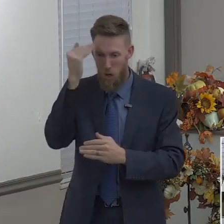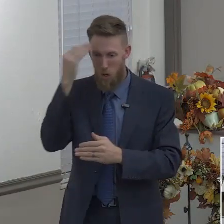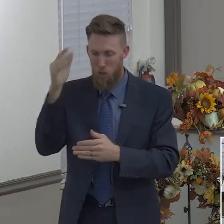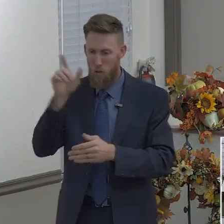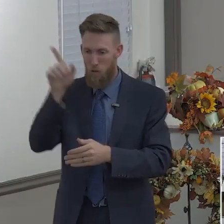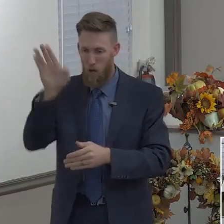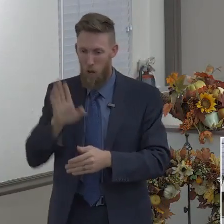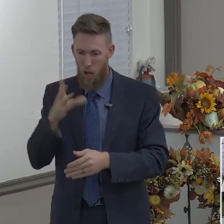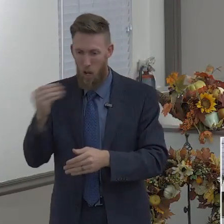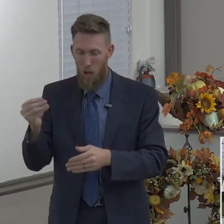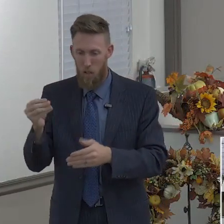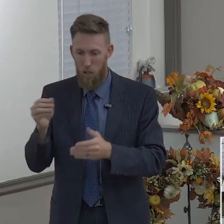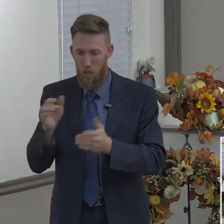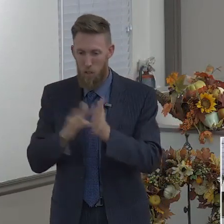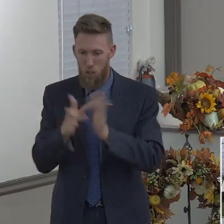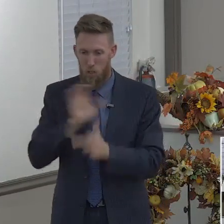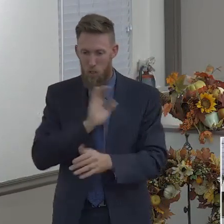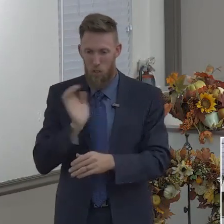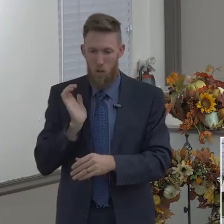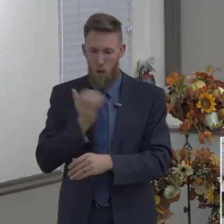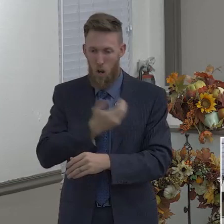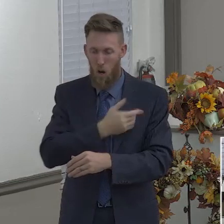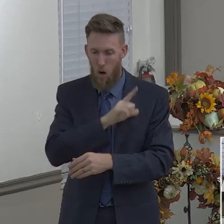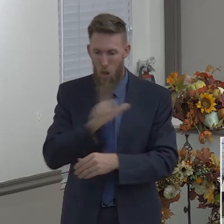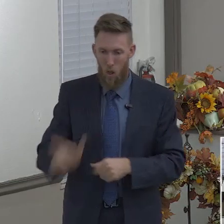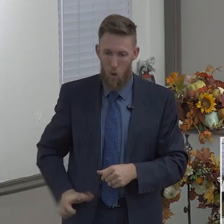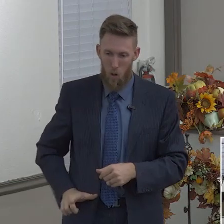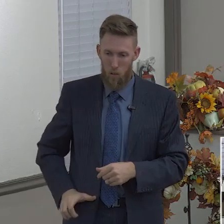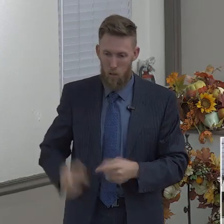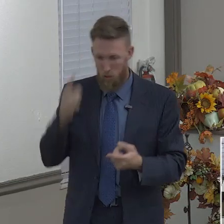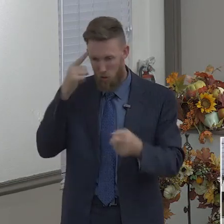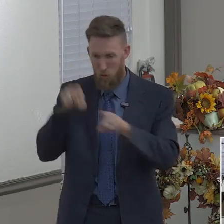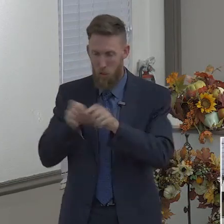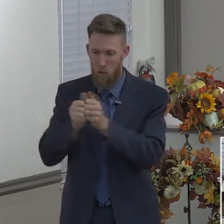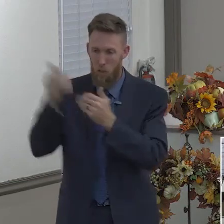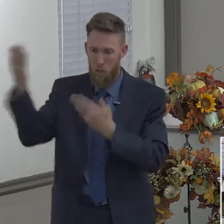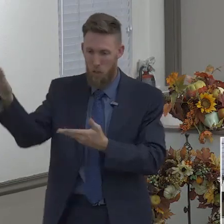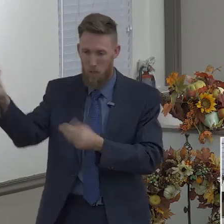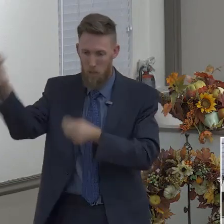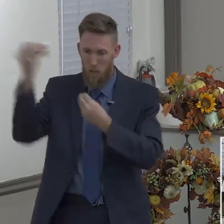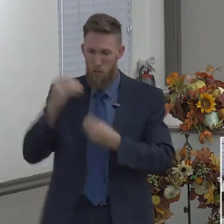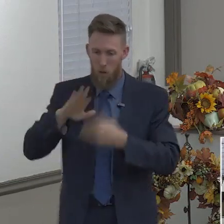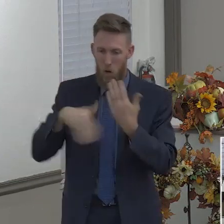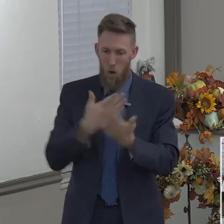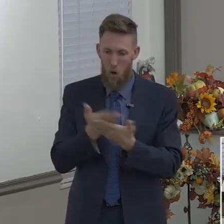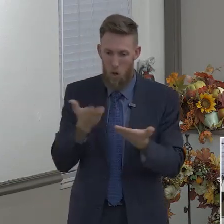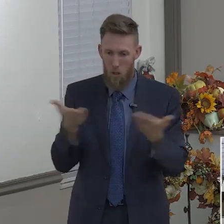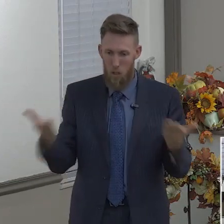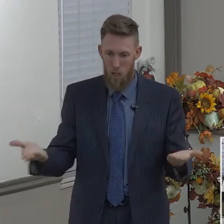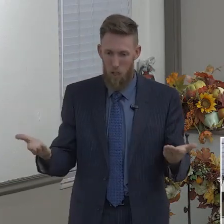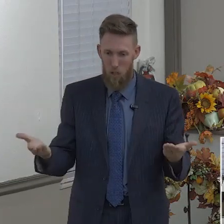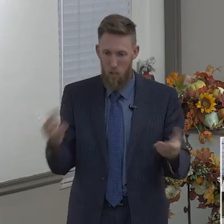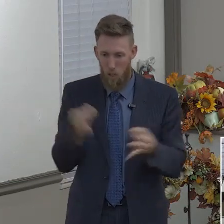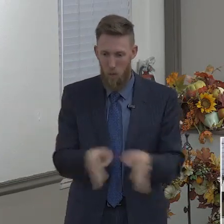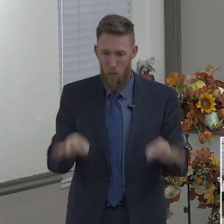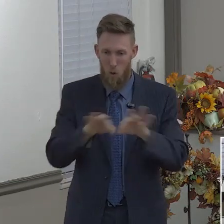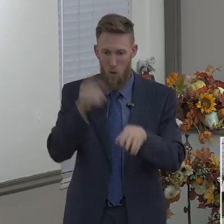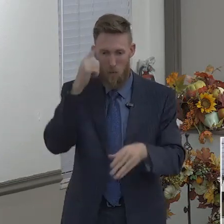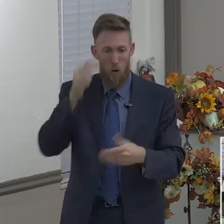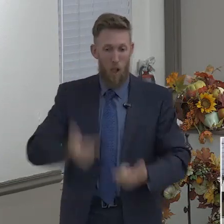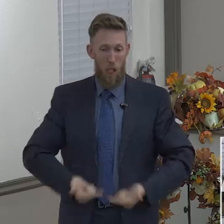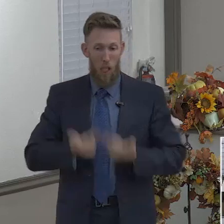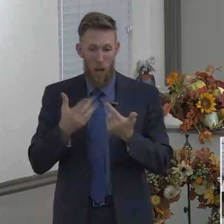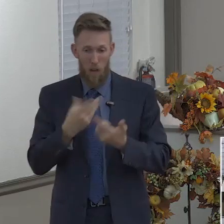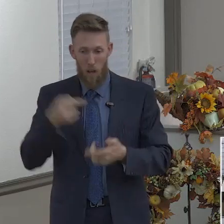as his divine power hath given unto us all things that pertain unto life and godliness through the knowledge of him that hath